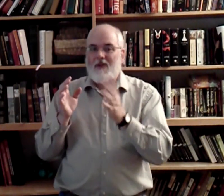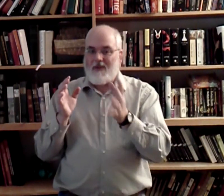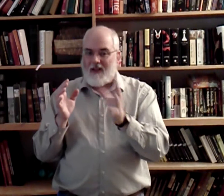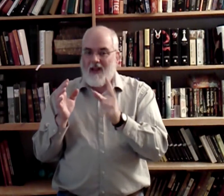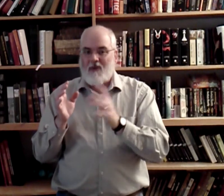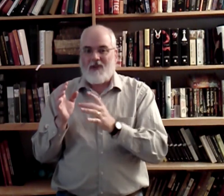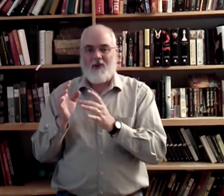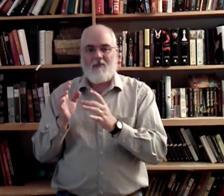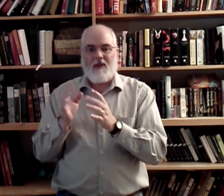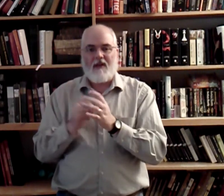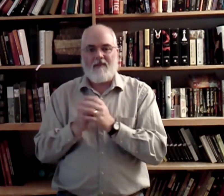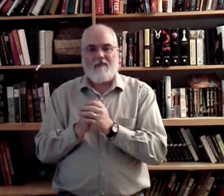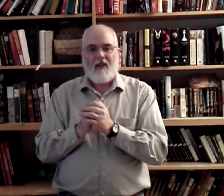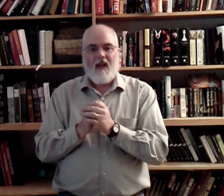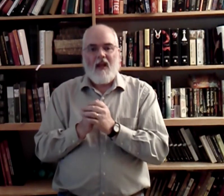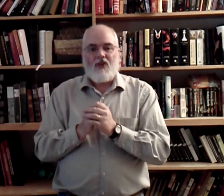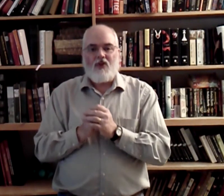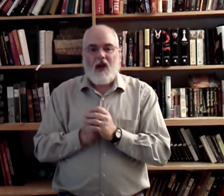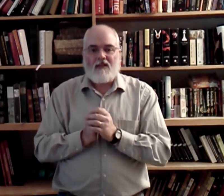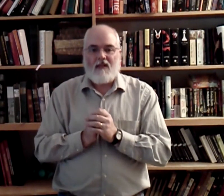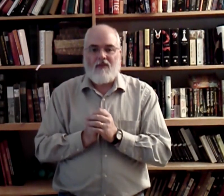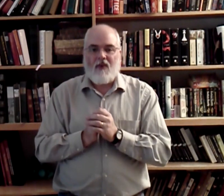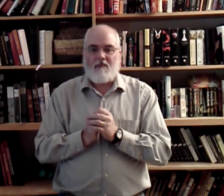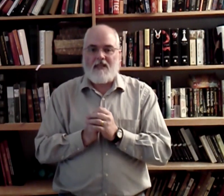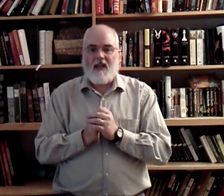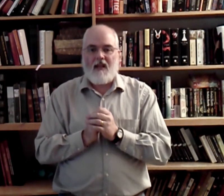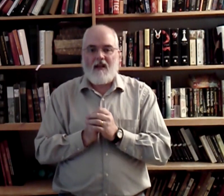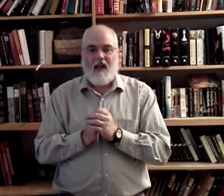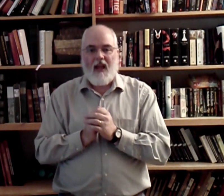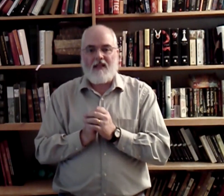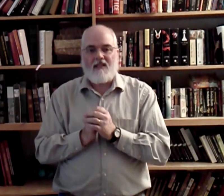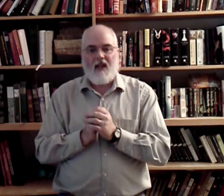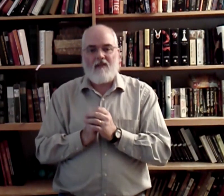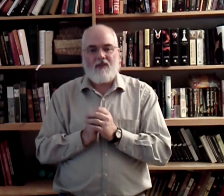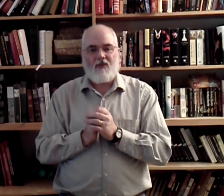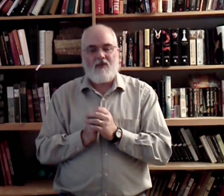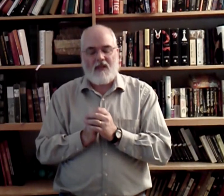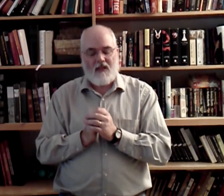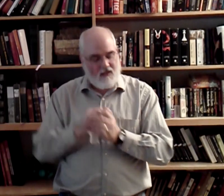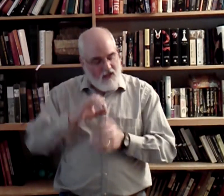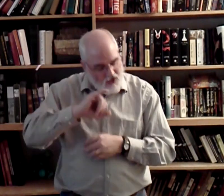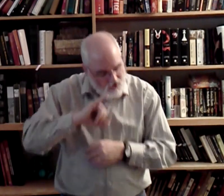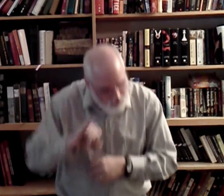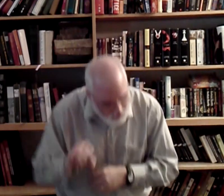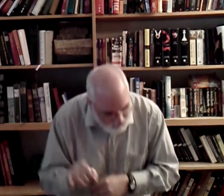a lot of words here are repeated. Just from sin and self to cease. Just.